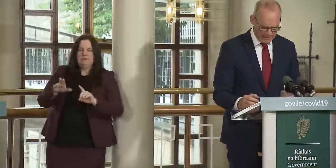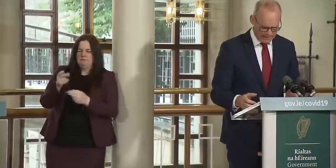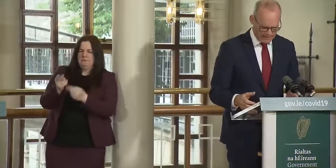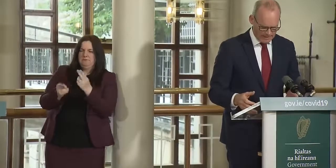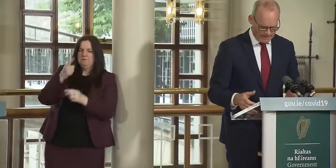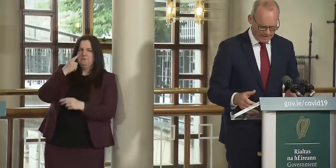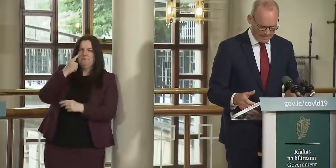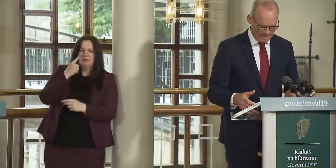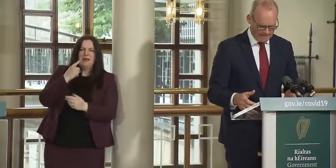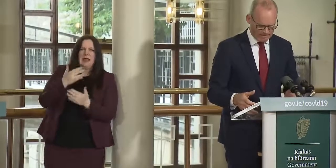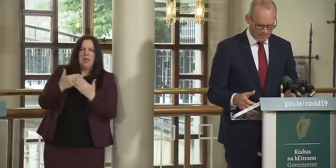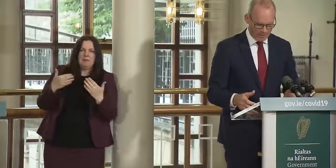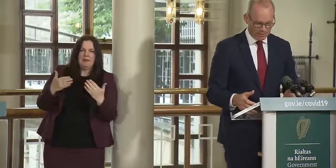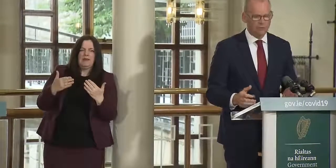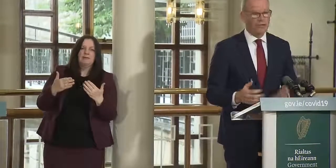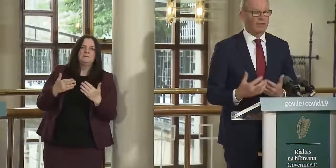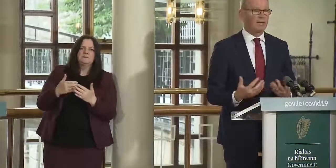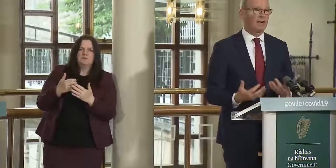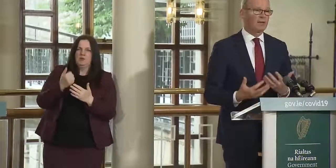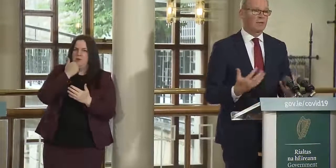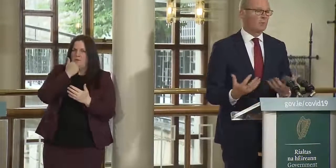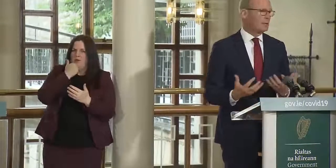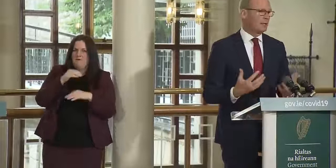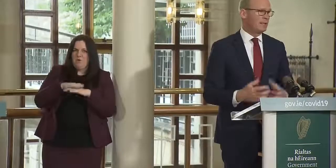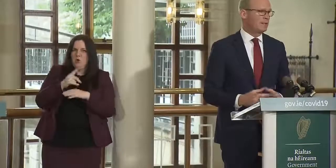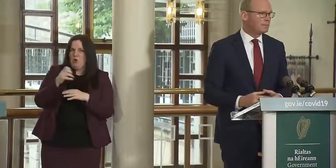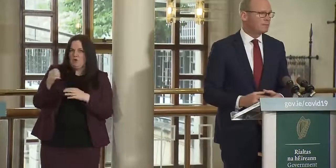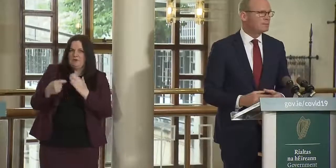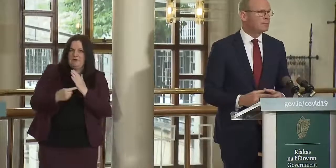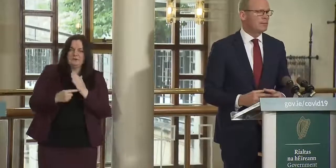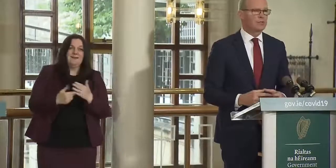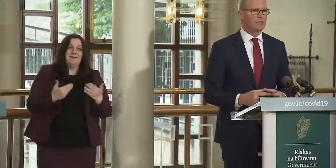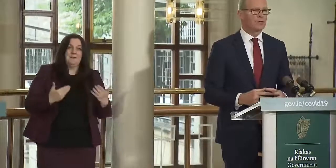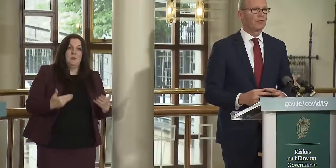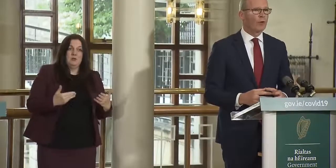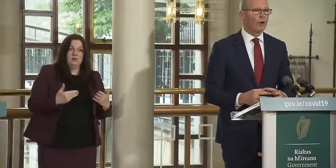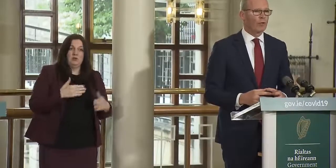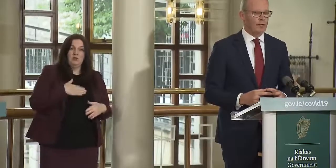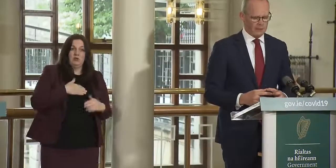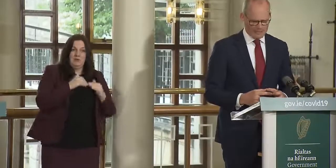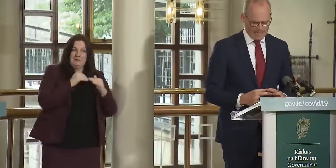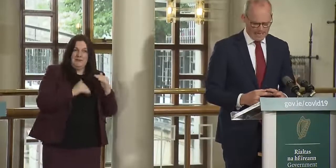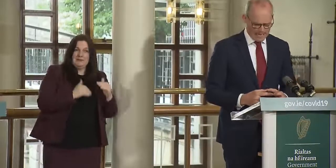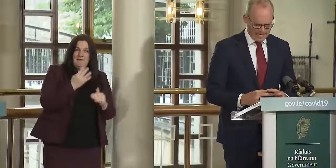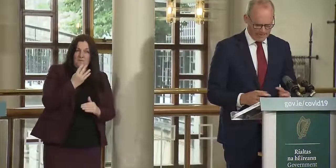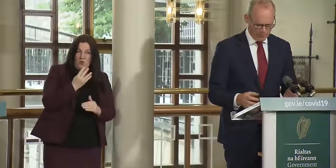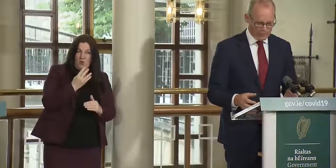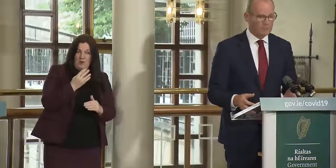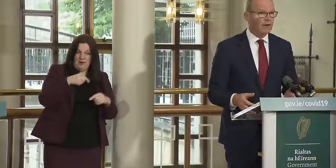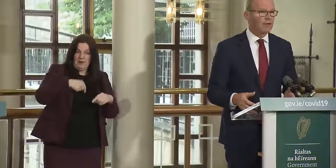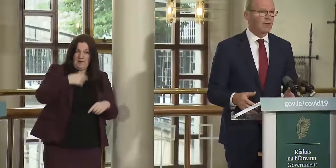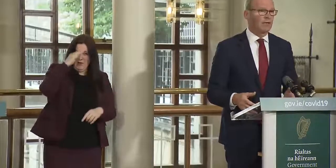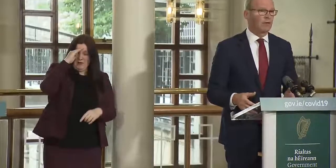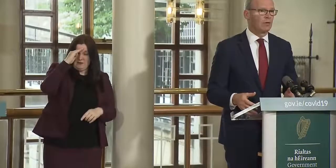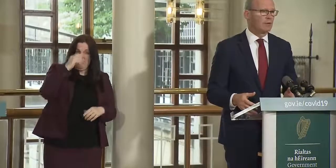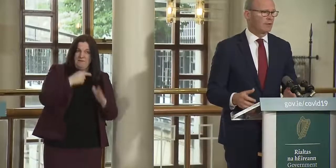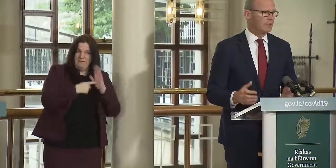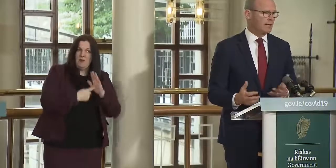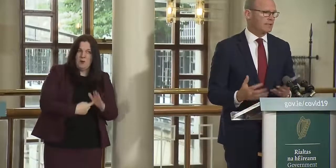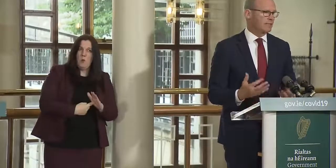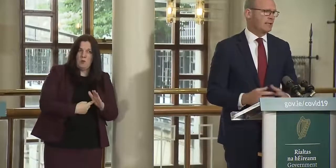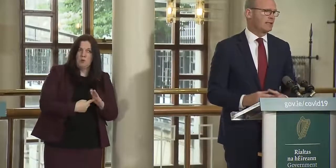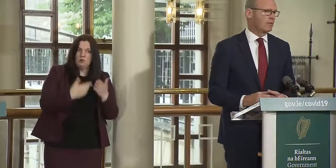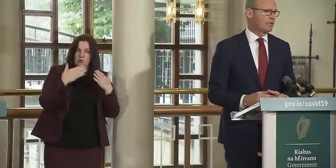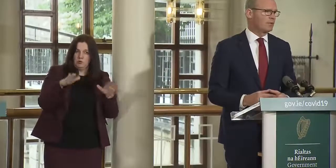assessed um the current figure in ireland would be probably just under four um which is very very low